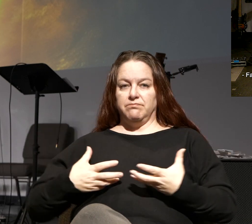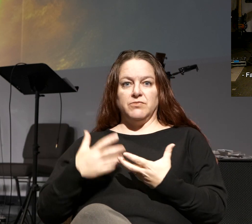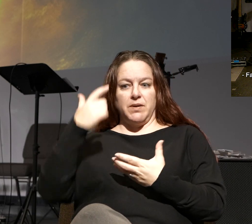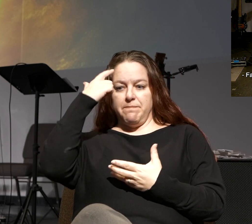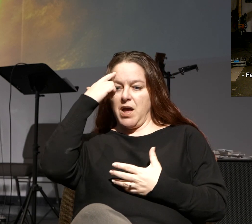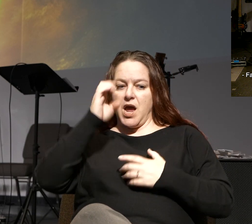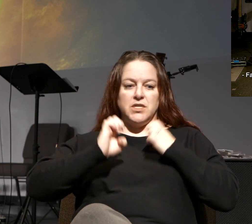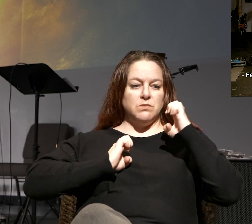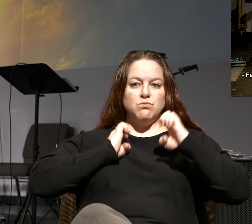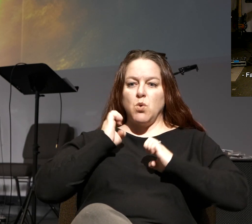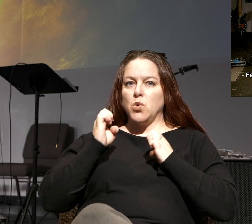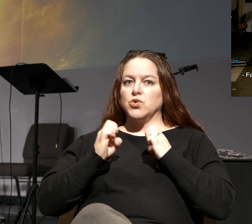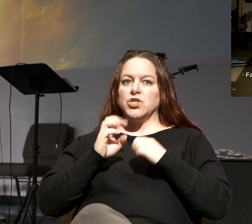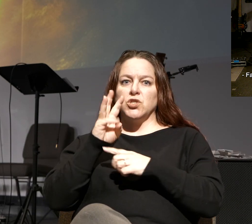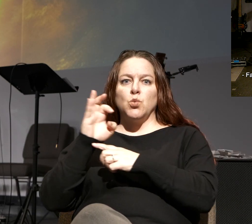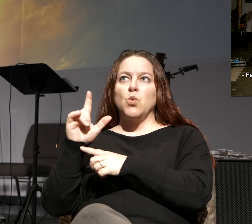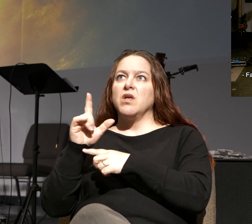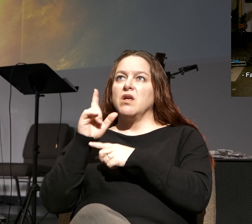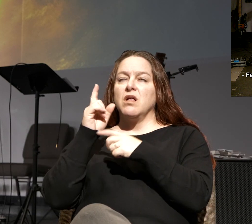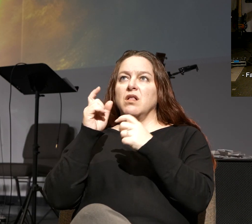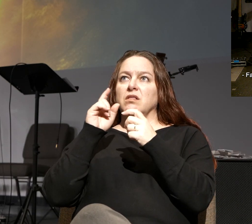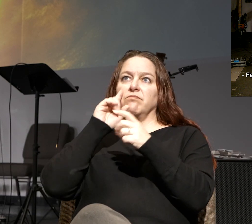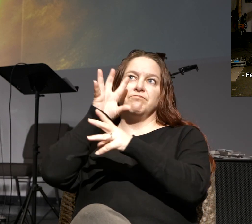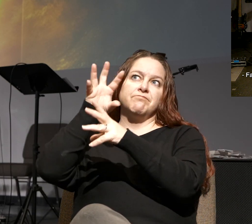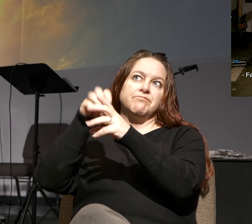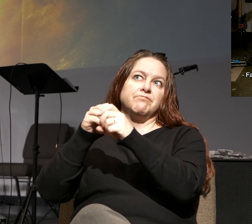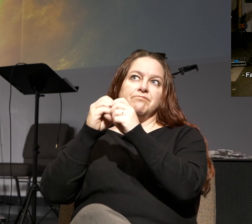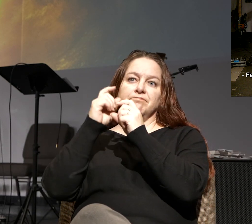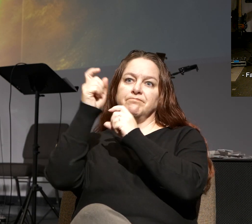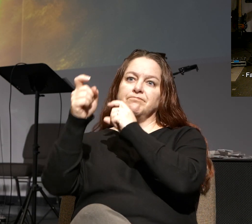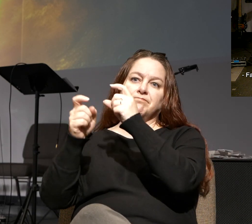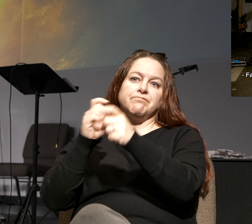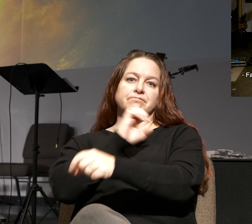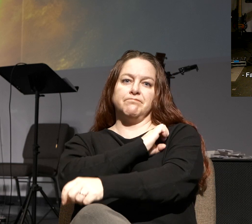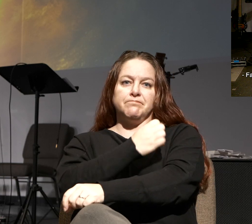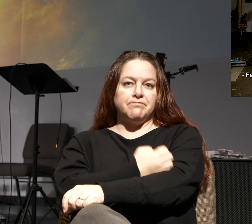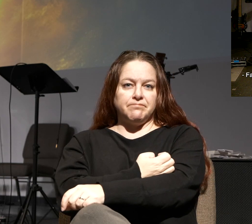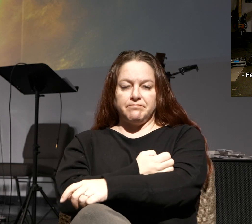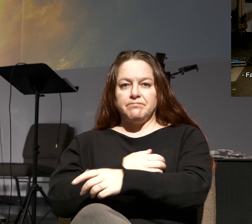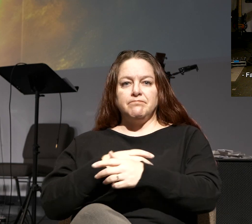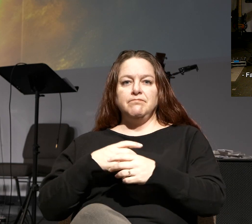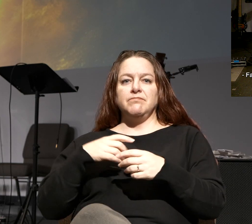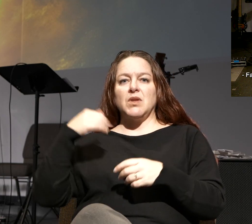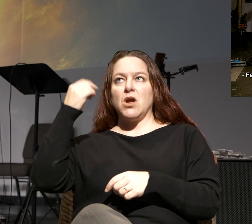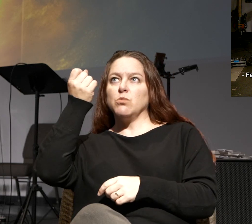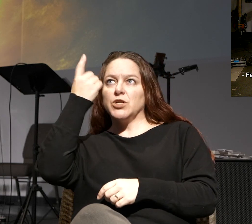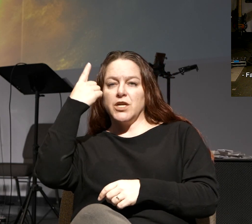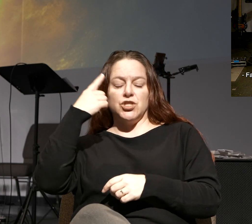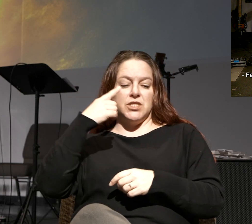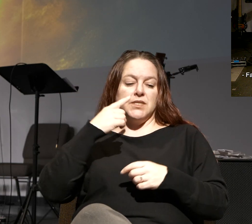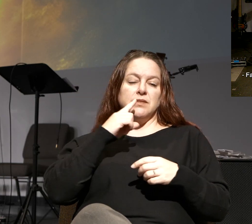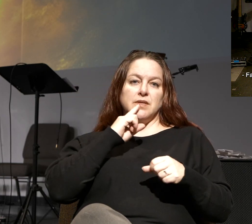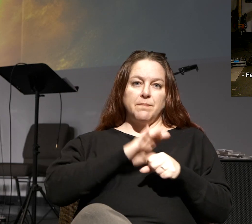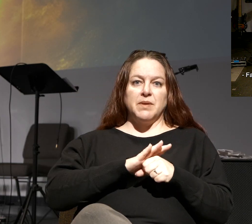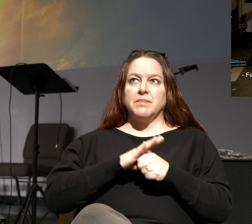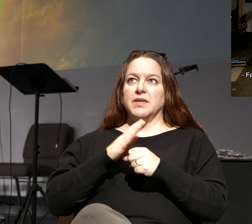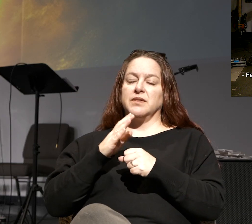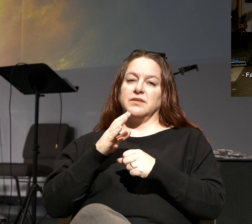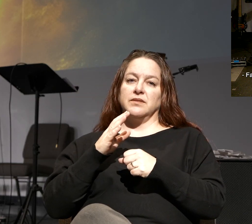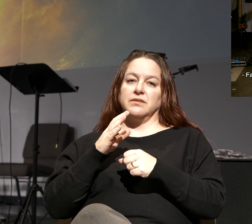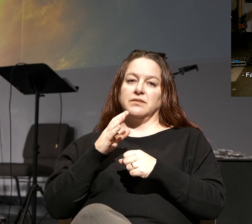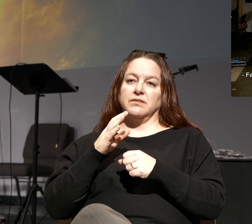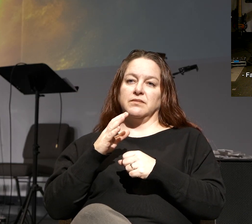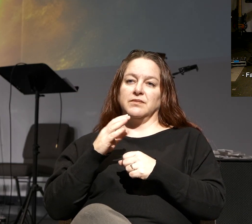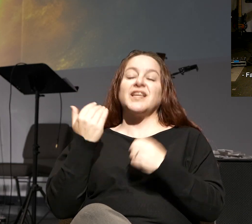emotions, and will. Comprehension, conviction, commitment. So faith and